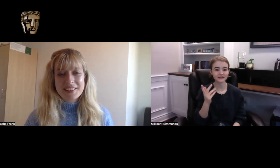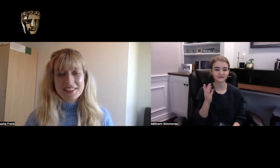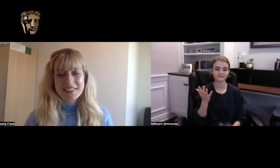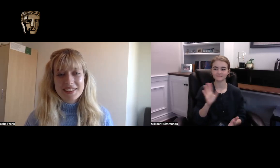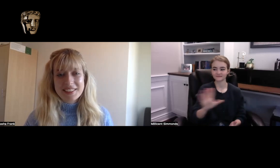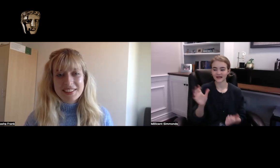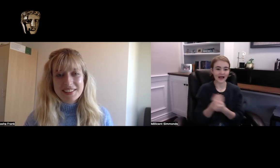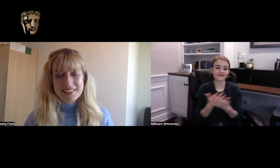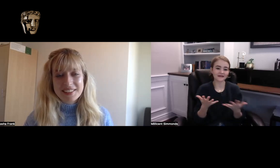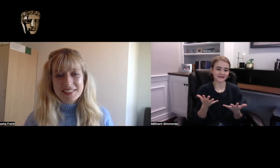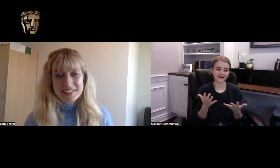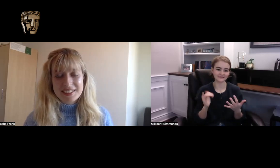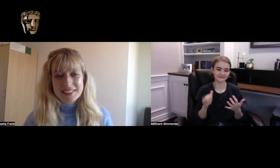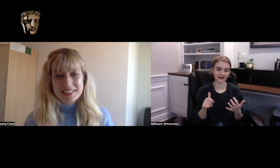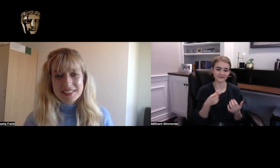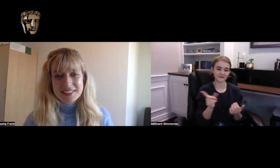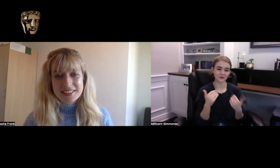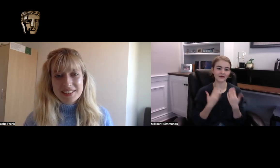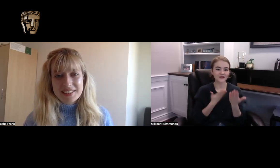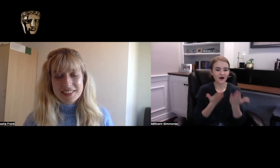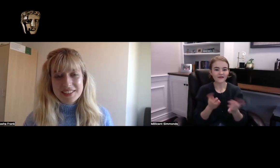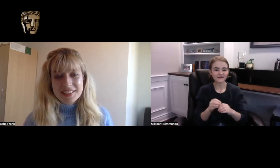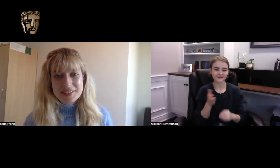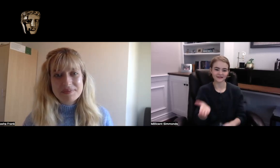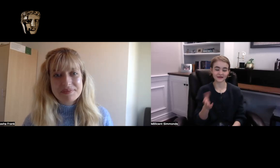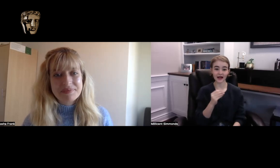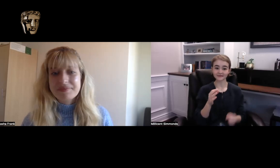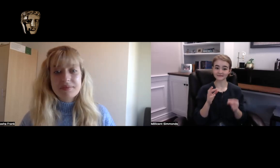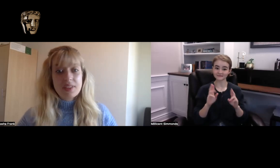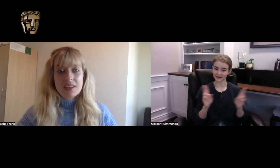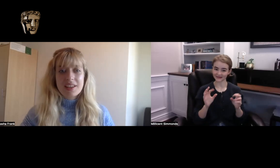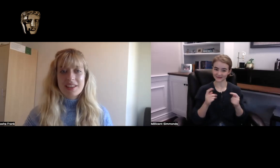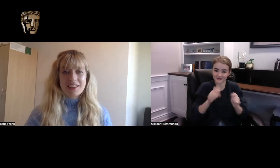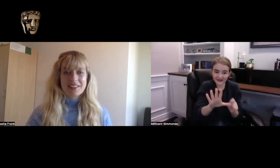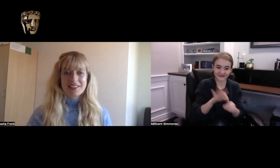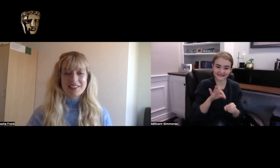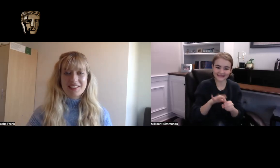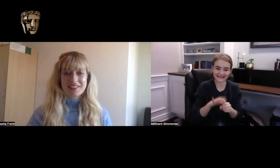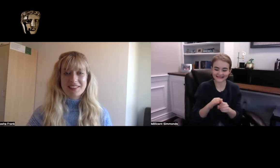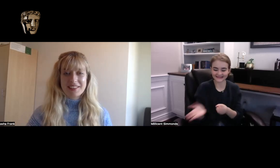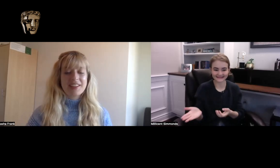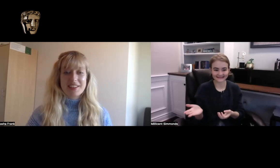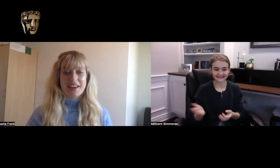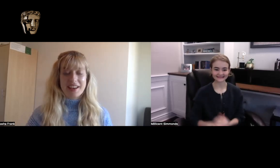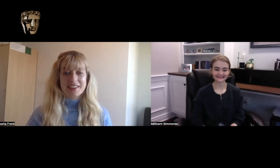to see everything you know you have so much to offer there and you know